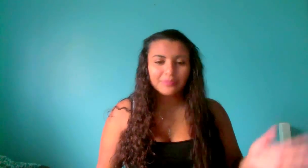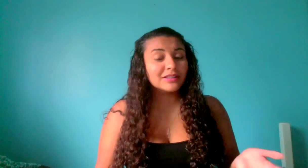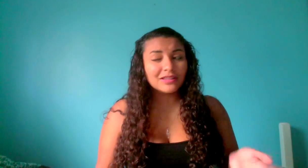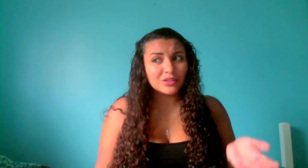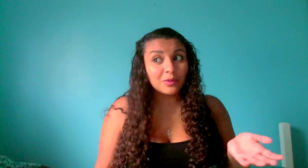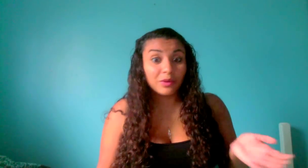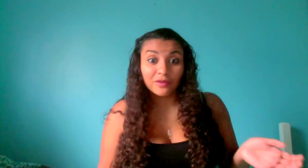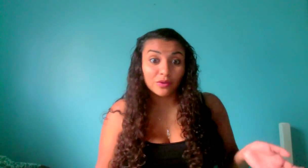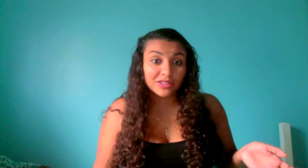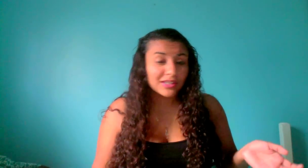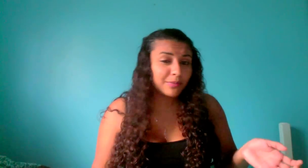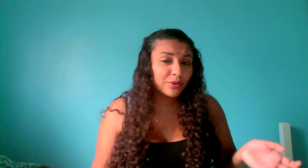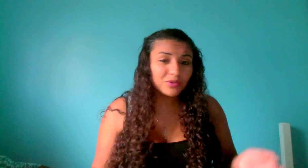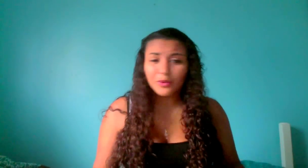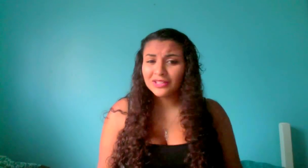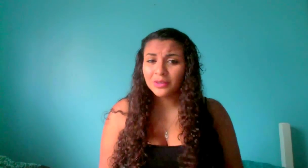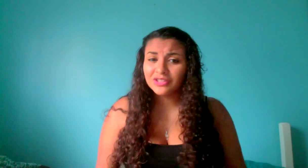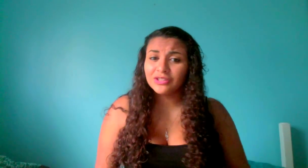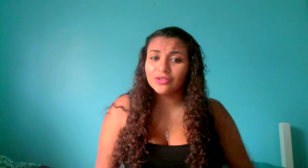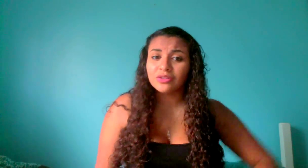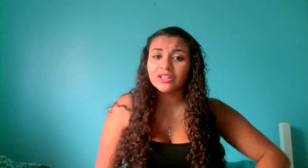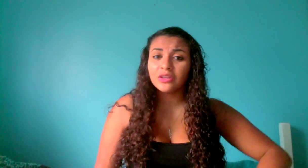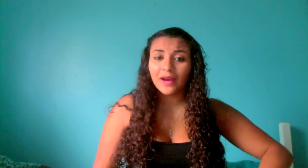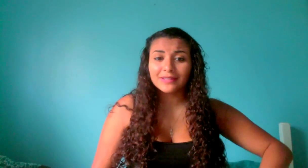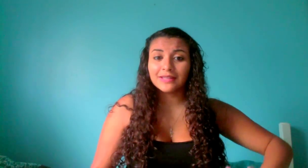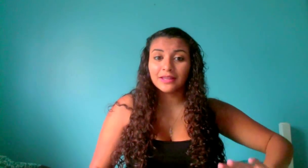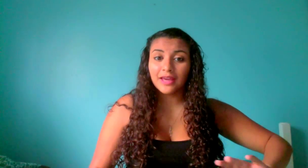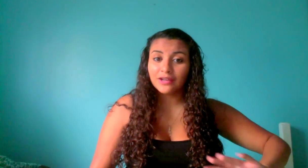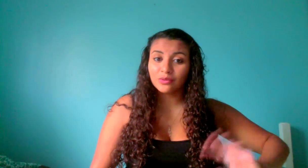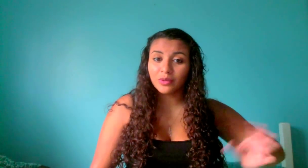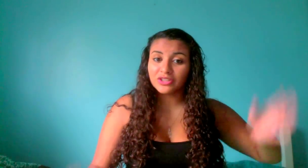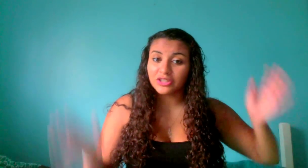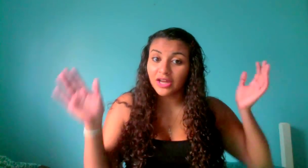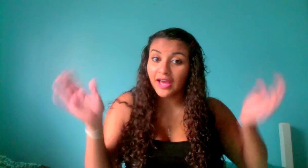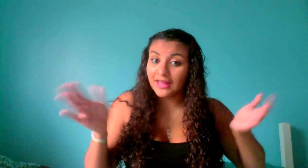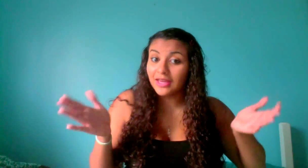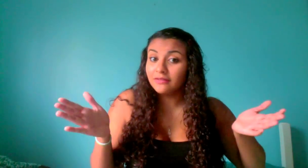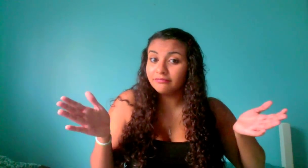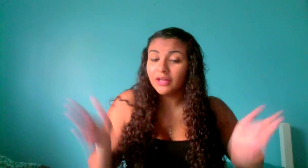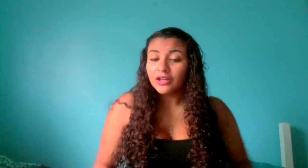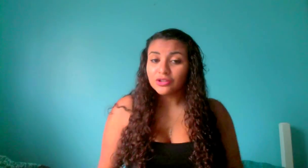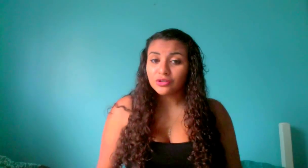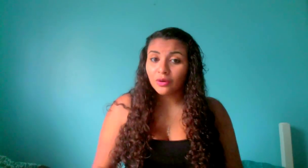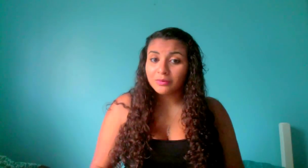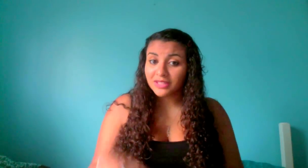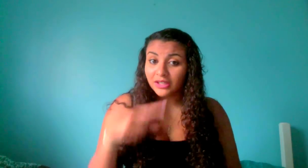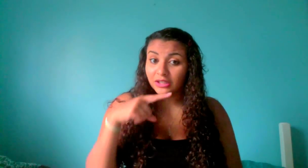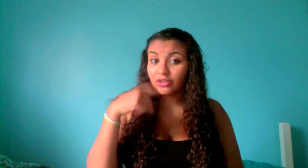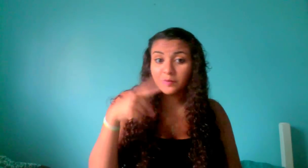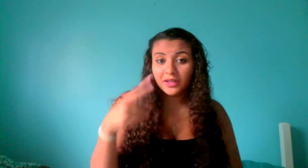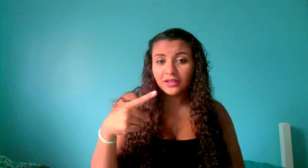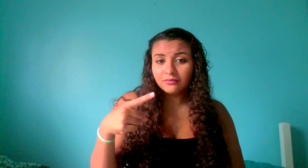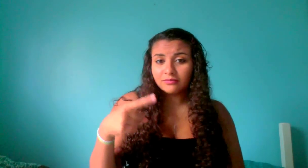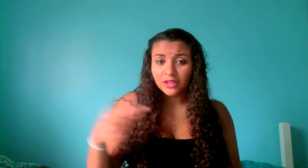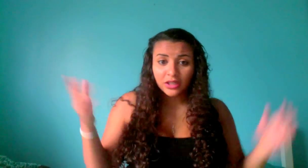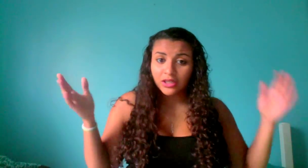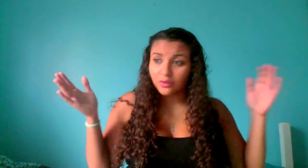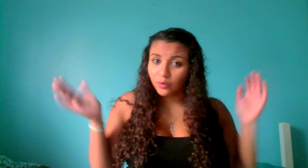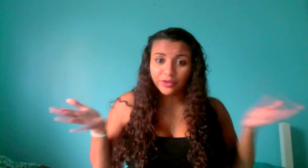and this would be one of those examples when you ask questions usually you ask like the actual question at the end so i'm saying you're speaking and what are you